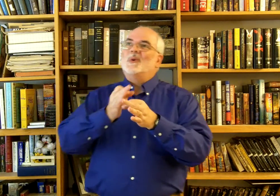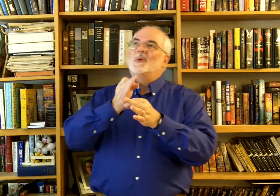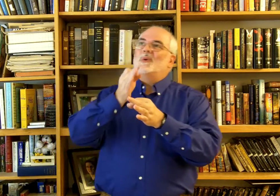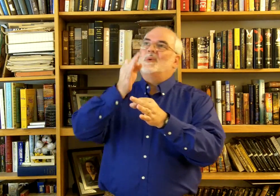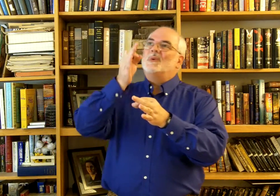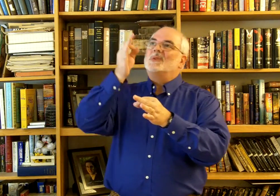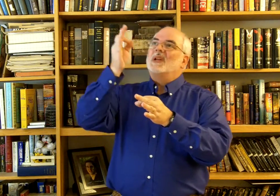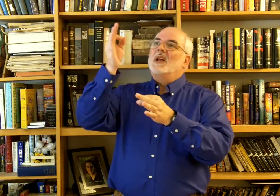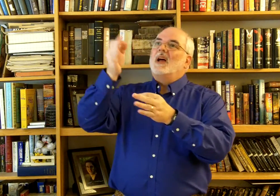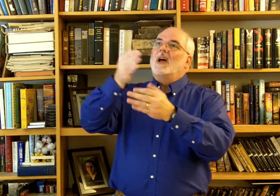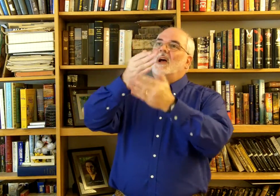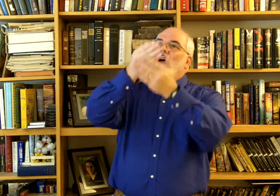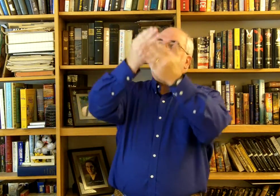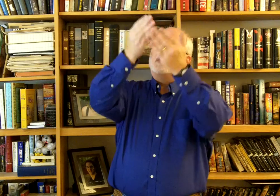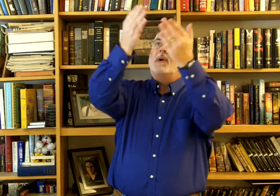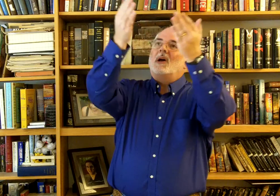above.